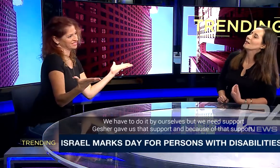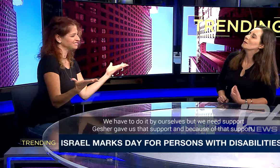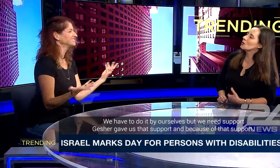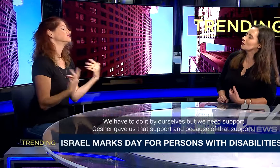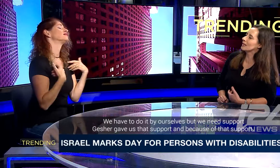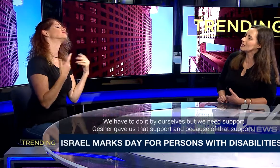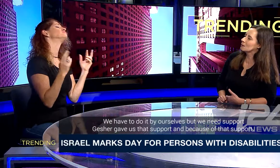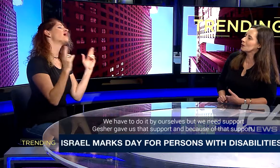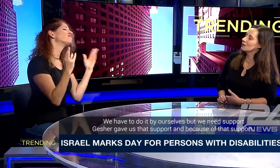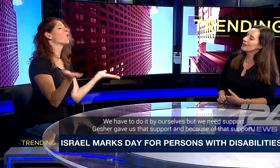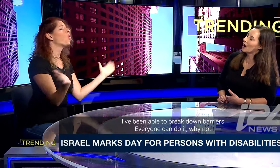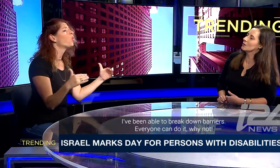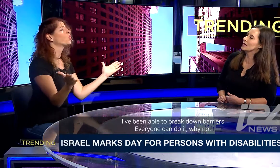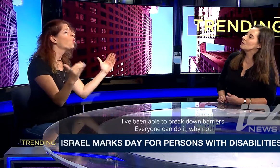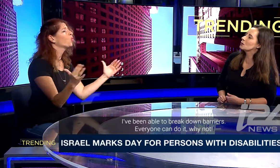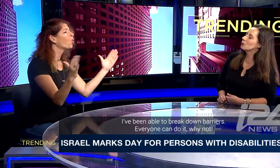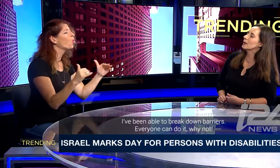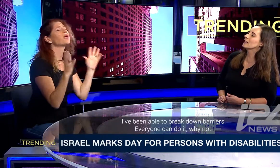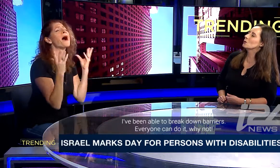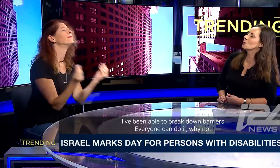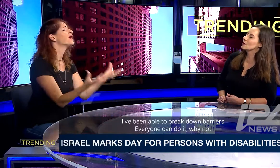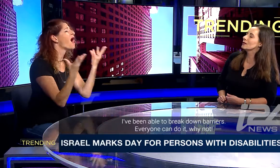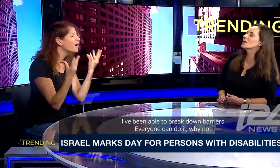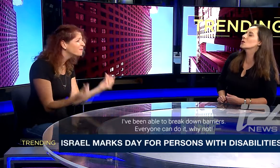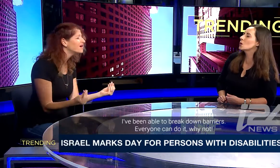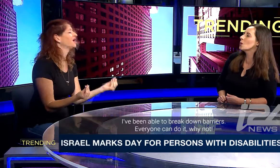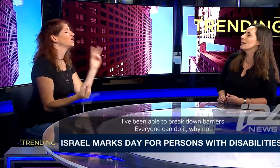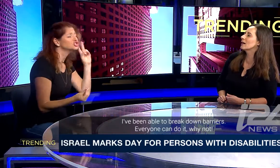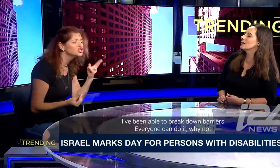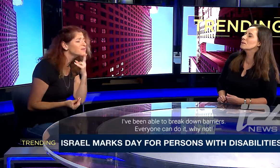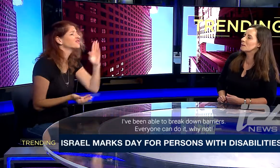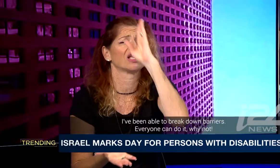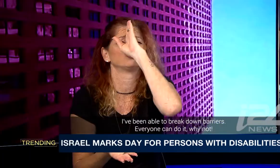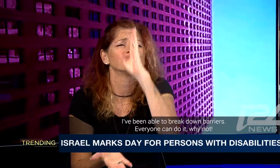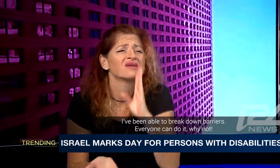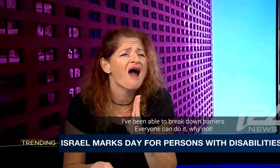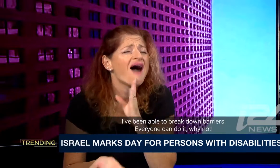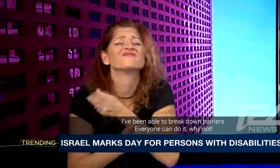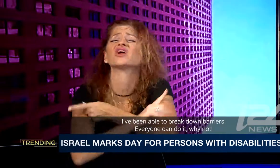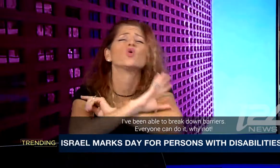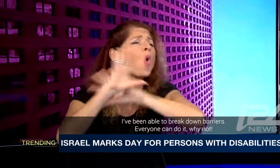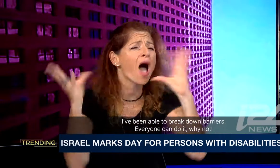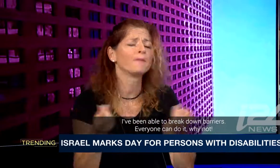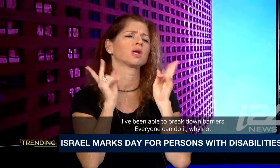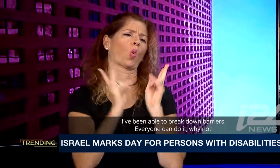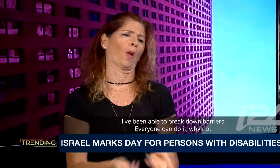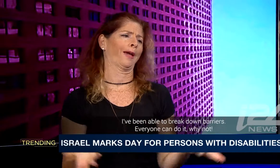Because of that support, I was able to break the walls. There are so many other people, deaf people, hard-earing people, all kinds of people.